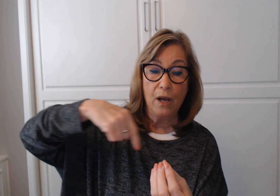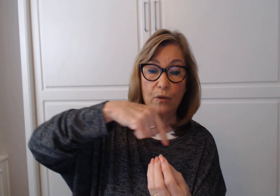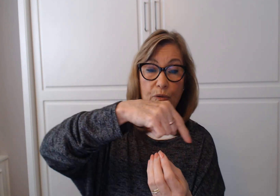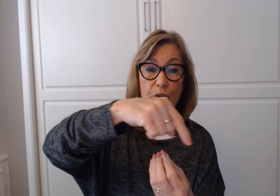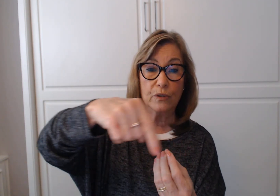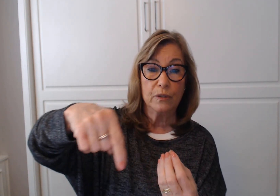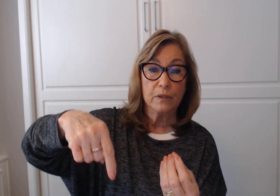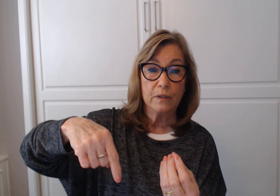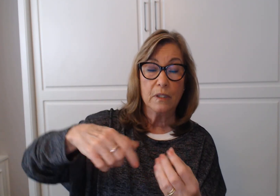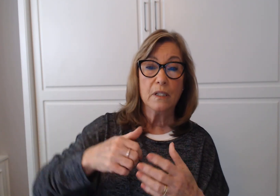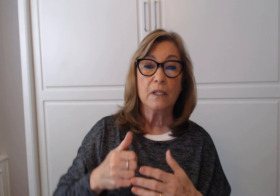Phrases.